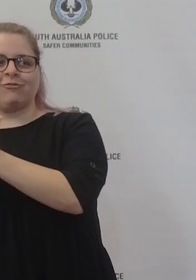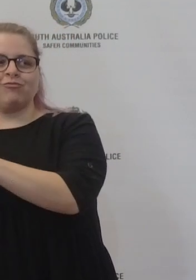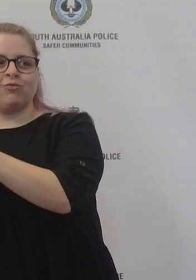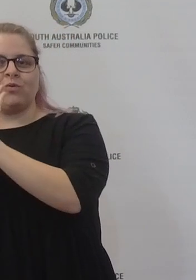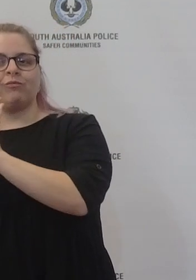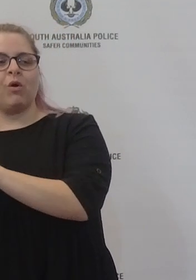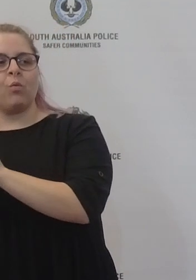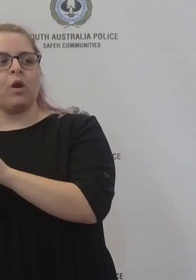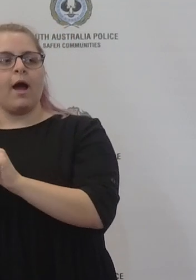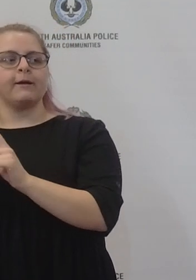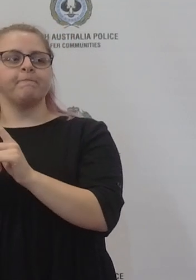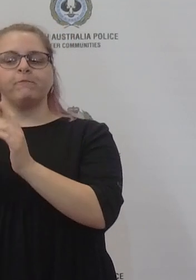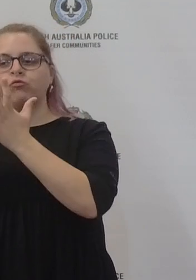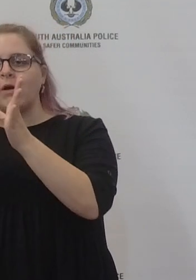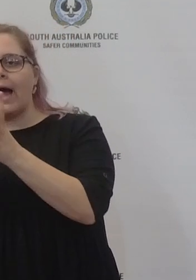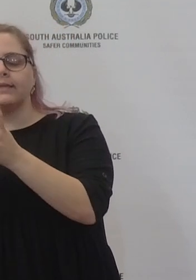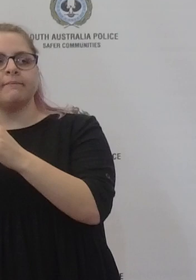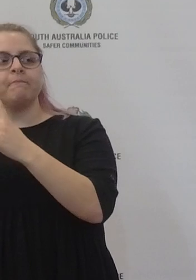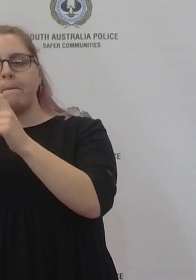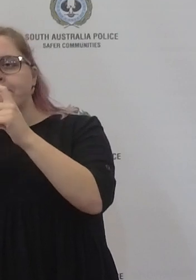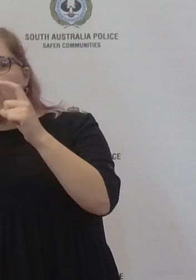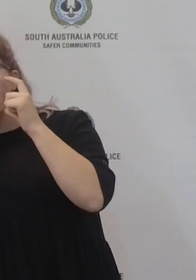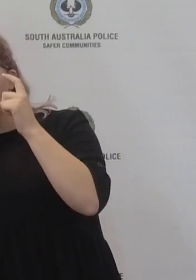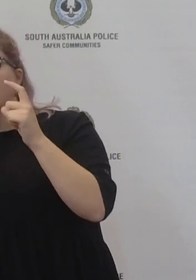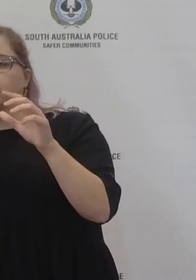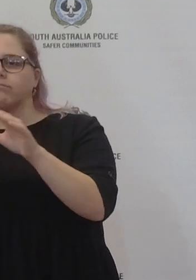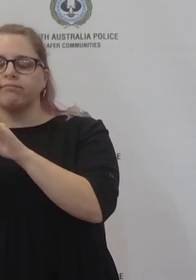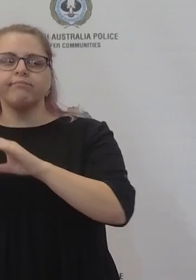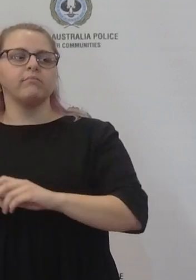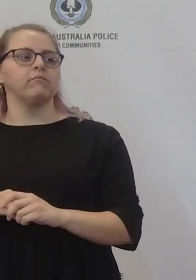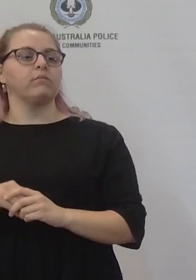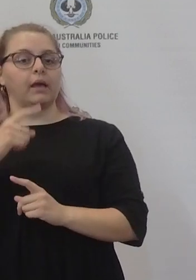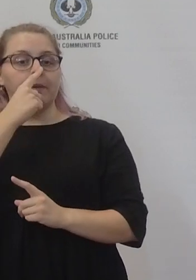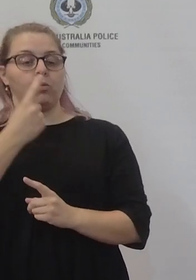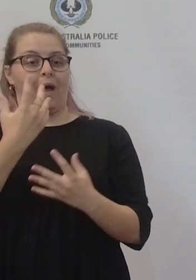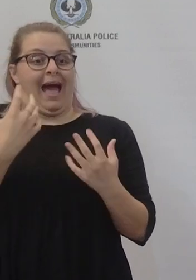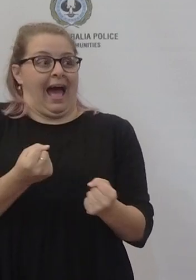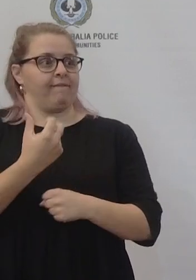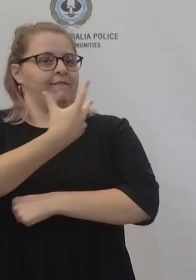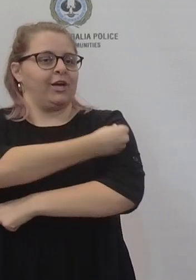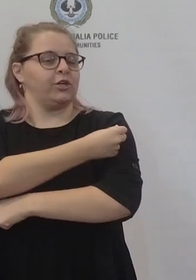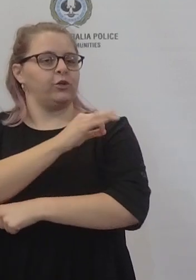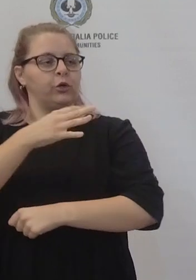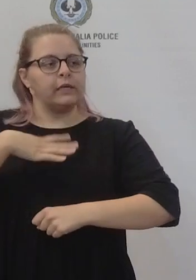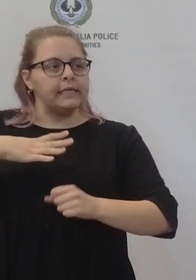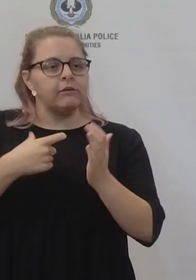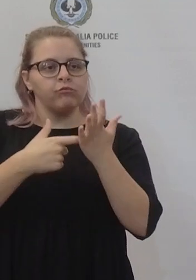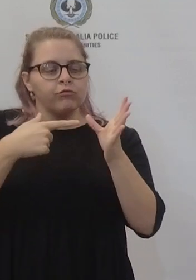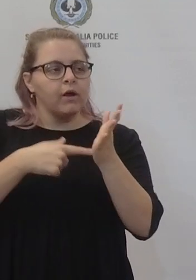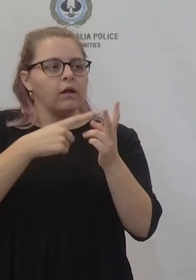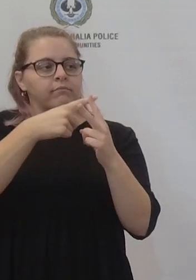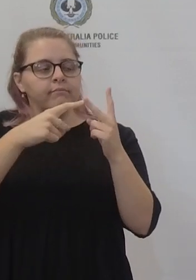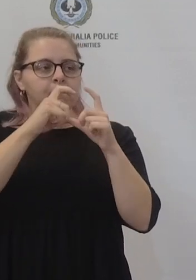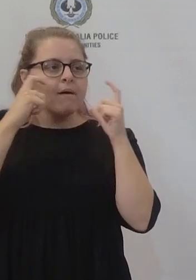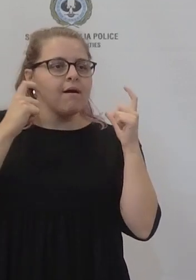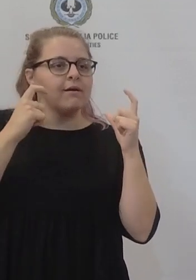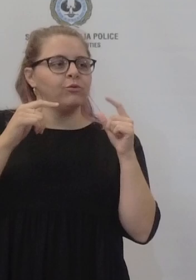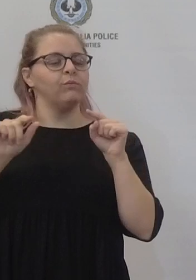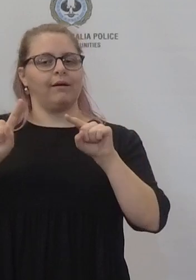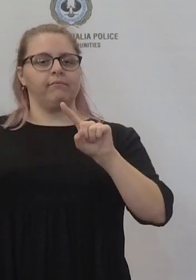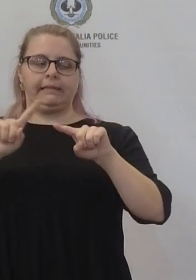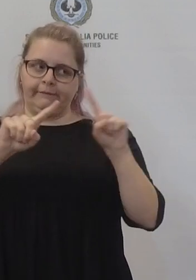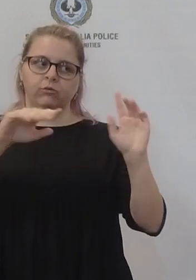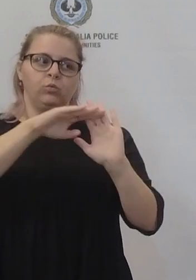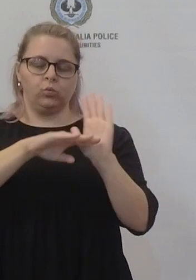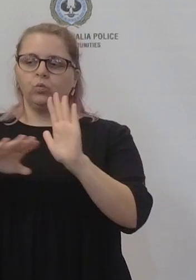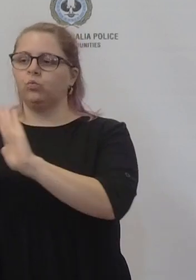to where they are required to wear masks. People who are unvaccinated will have other requirements they have to meet in order to return to the workplace. So there is a distinction